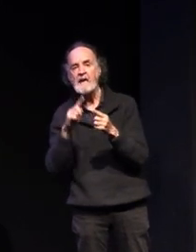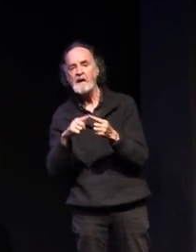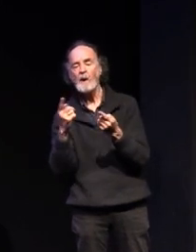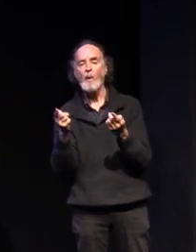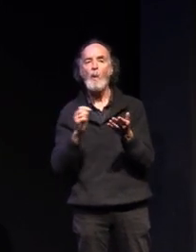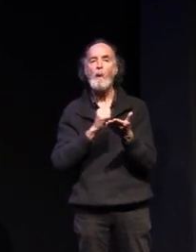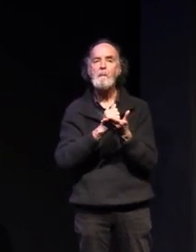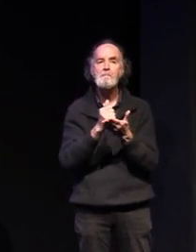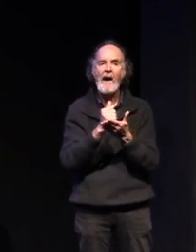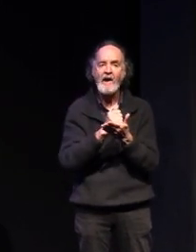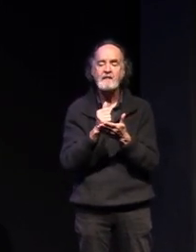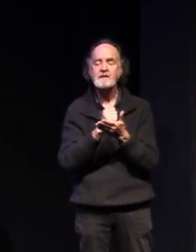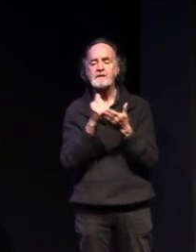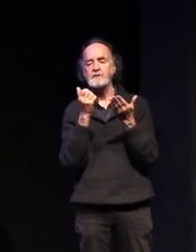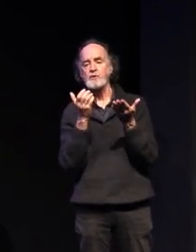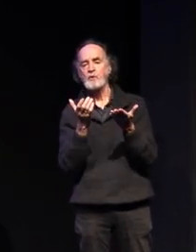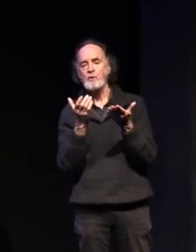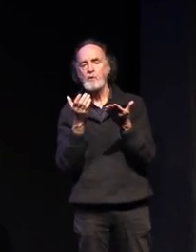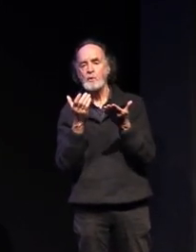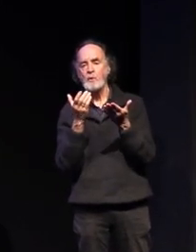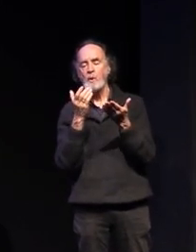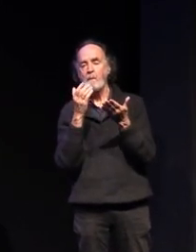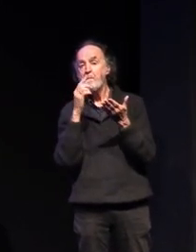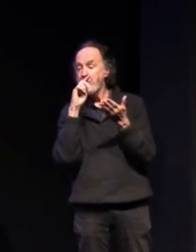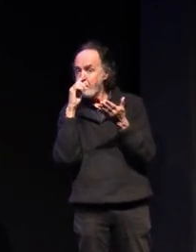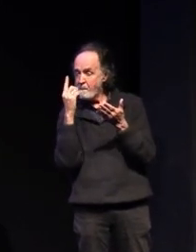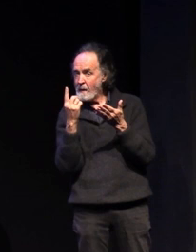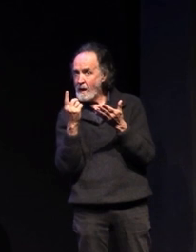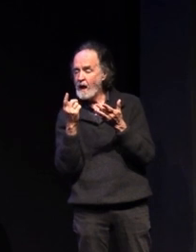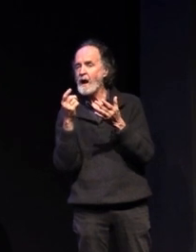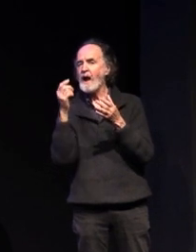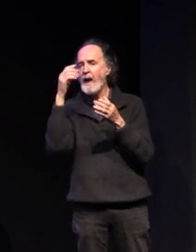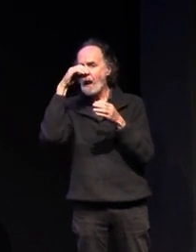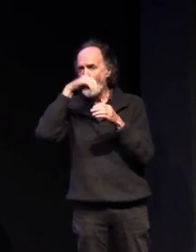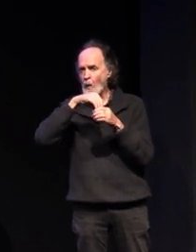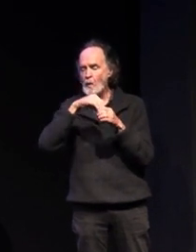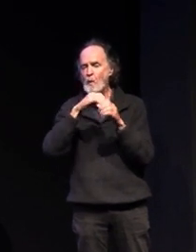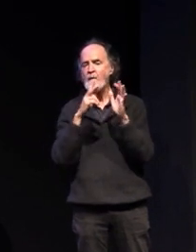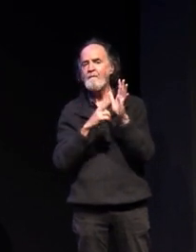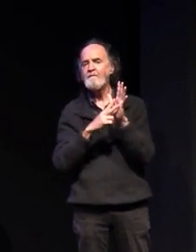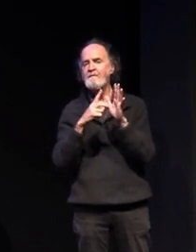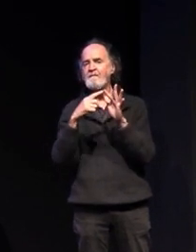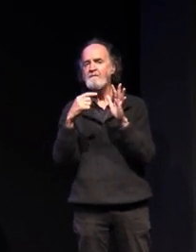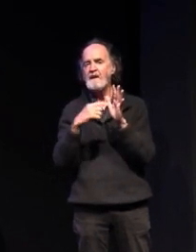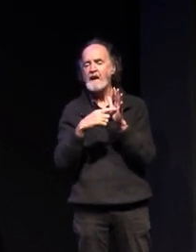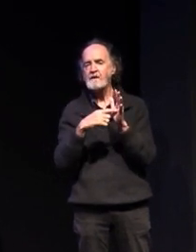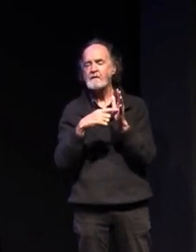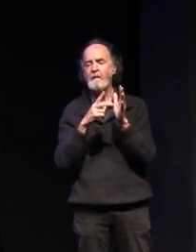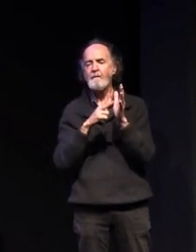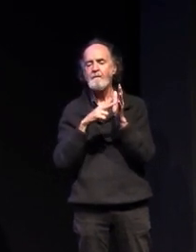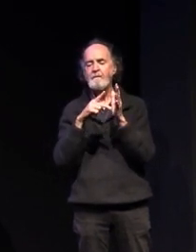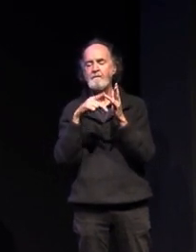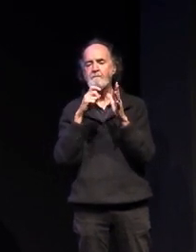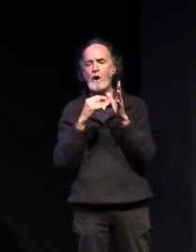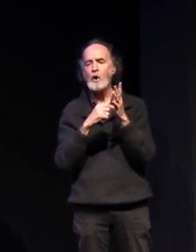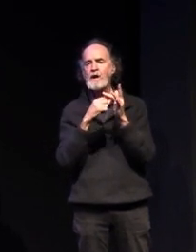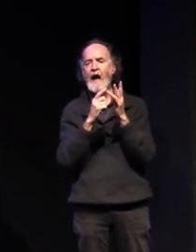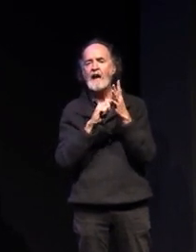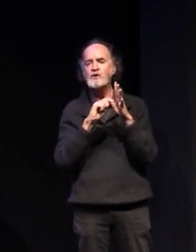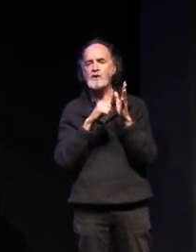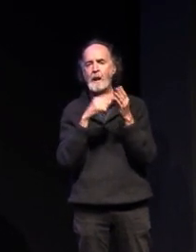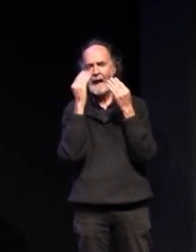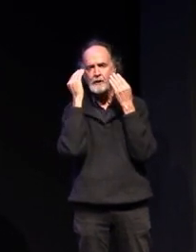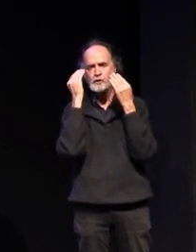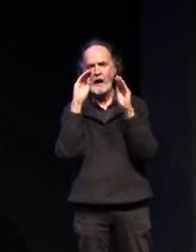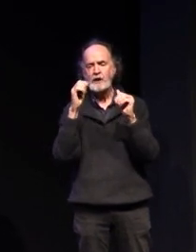but they can also include and a number of our students include vet so vocational education and training certificates